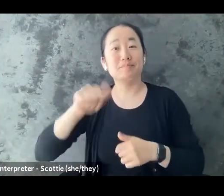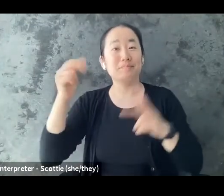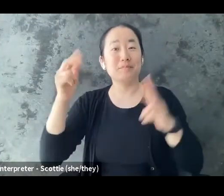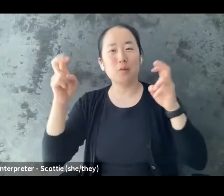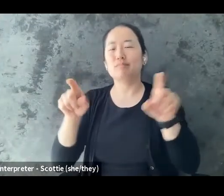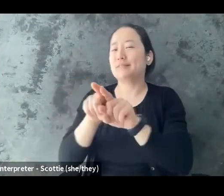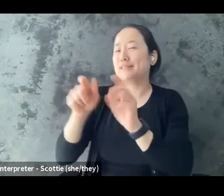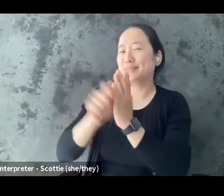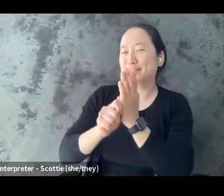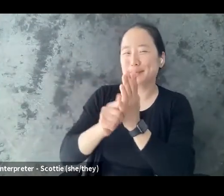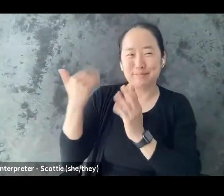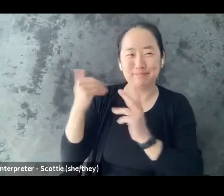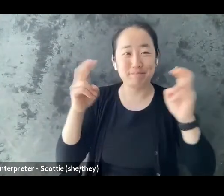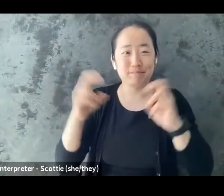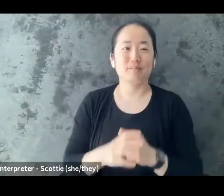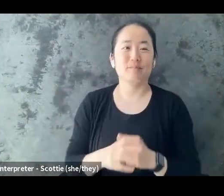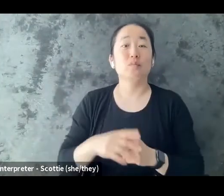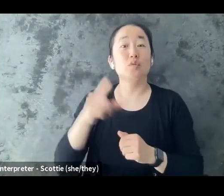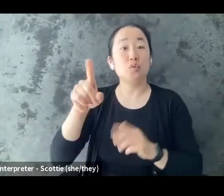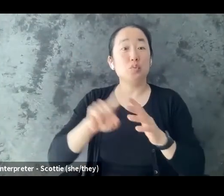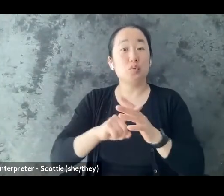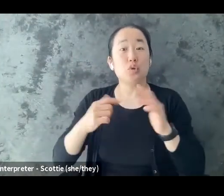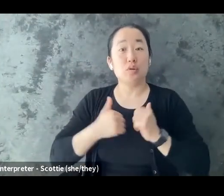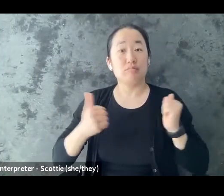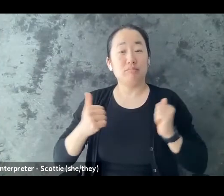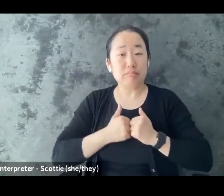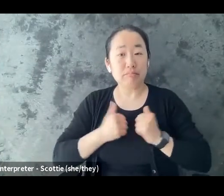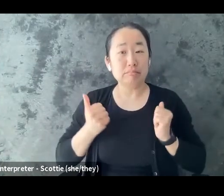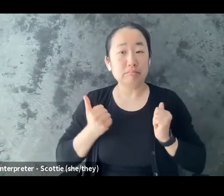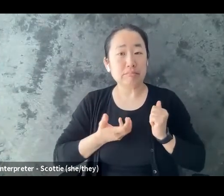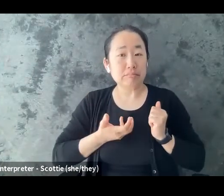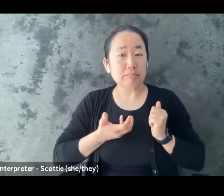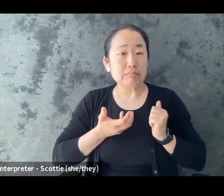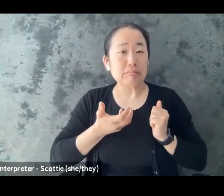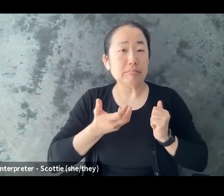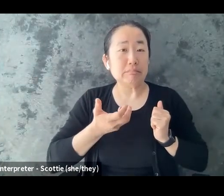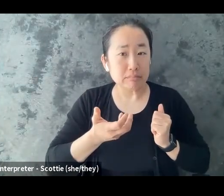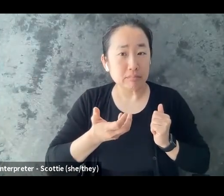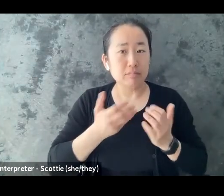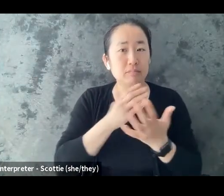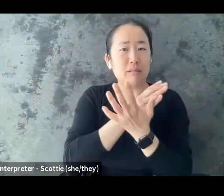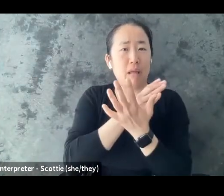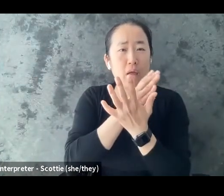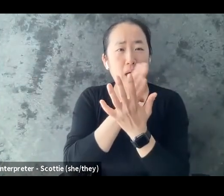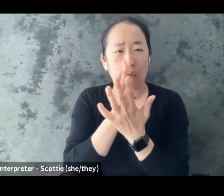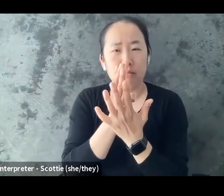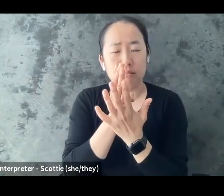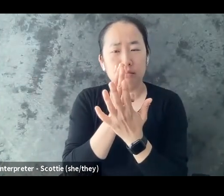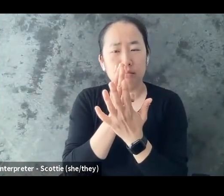remember even if you start to disclose you can stop at any time if you feel unsafe and again you don't even have to feel unsafe it can be just